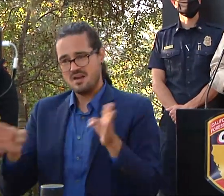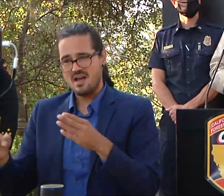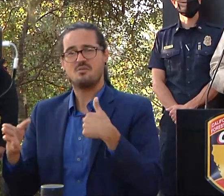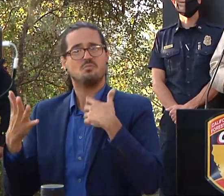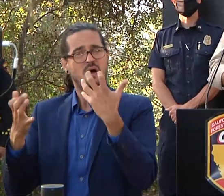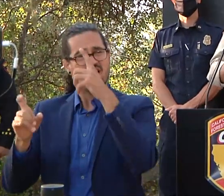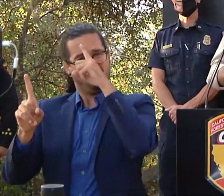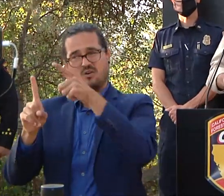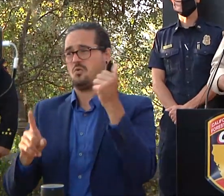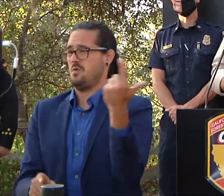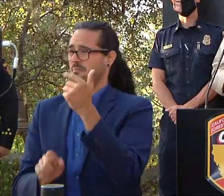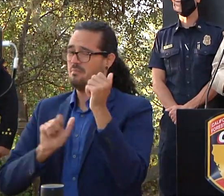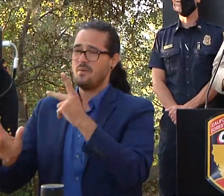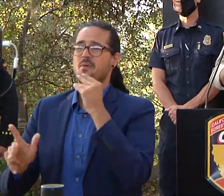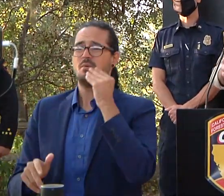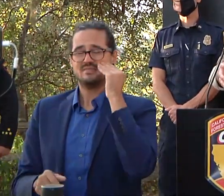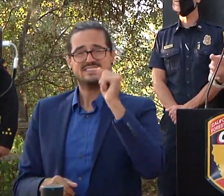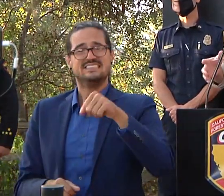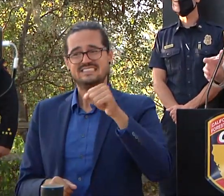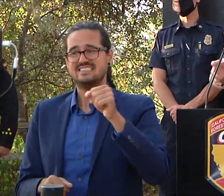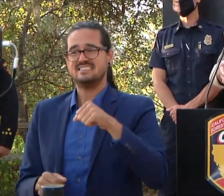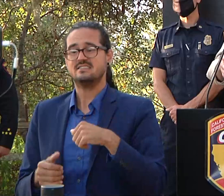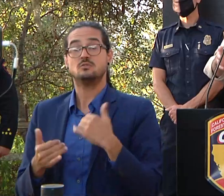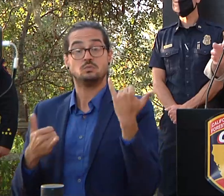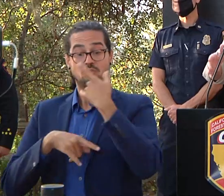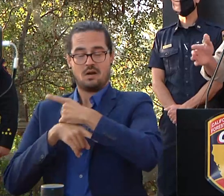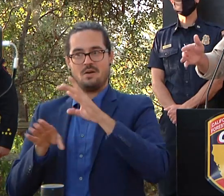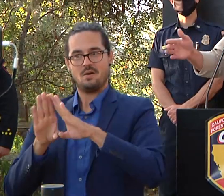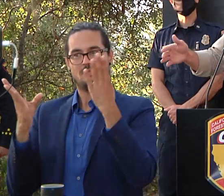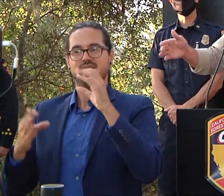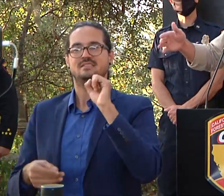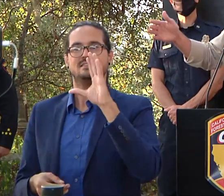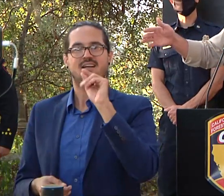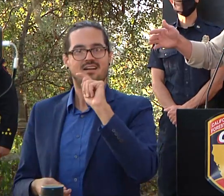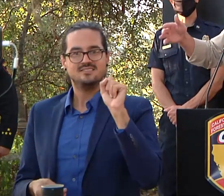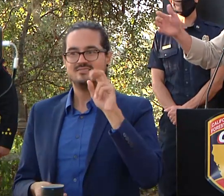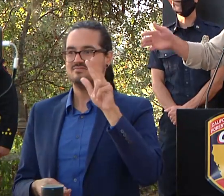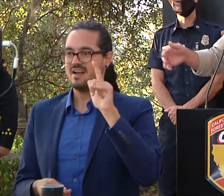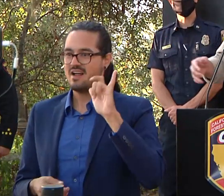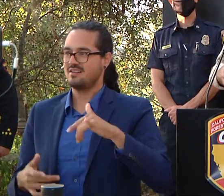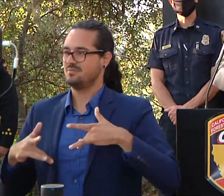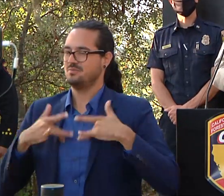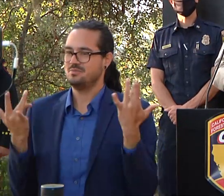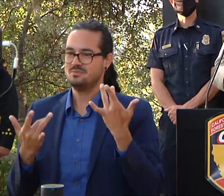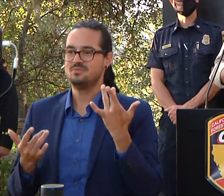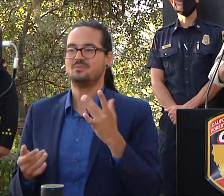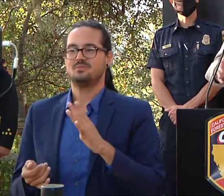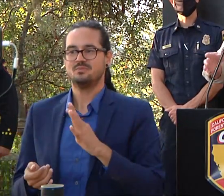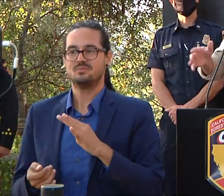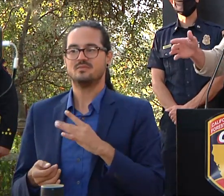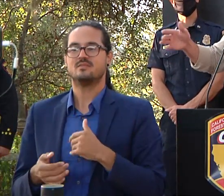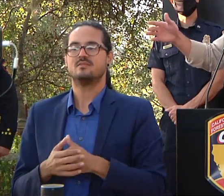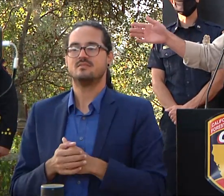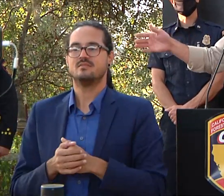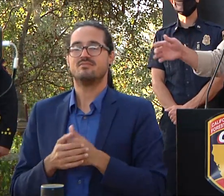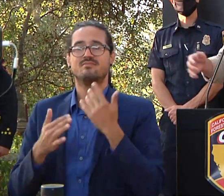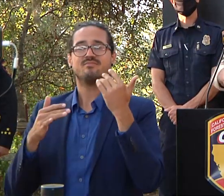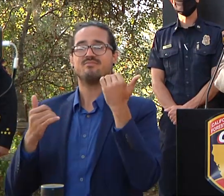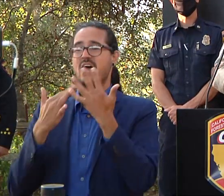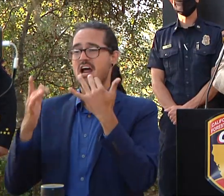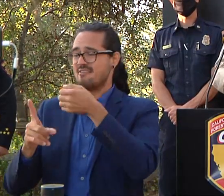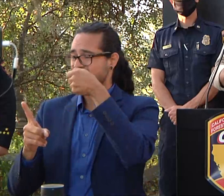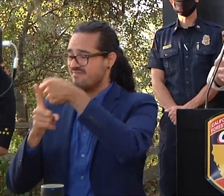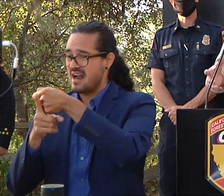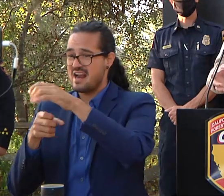uh you know today with scotts valley and as we move closer to more fire affected areas it could be just a little longer